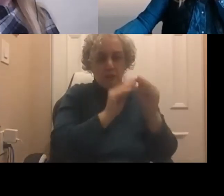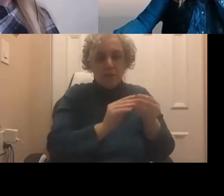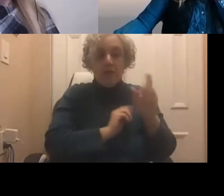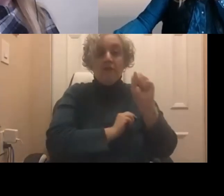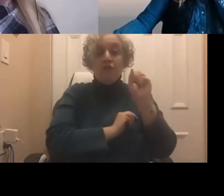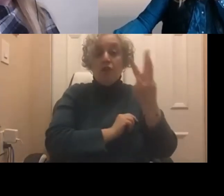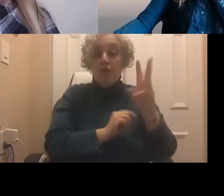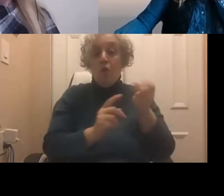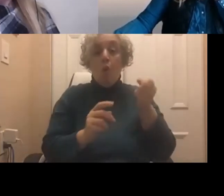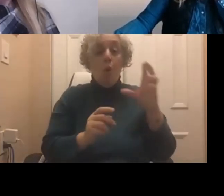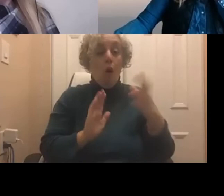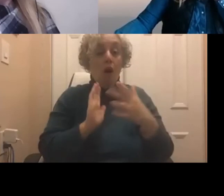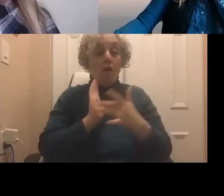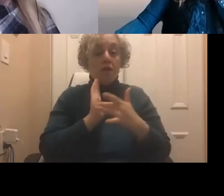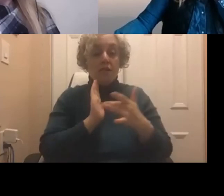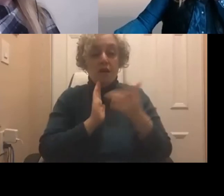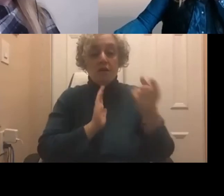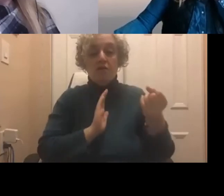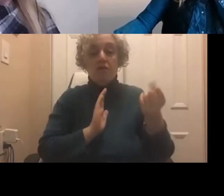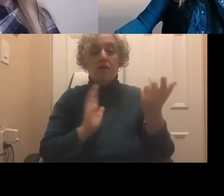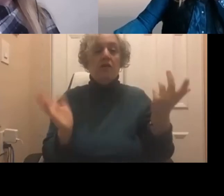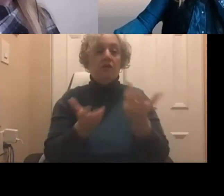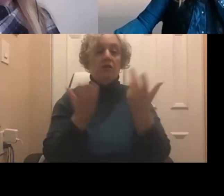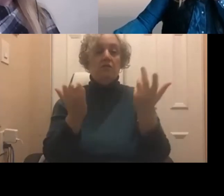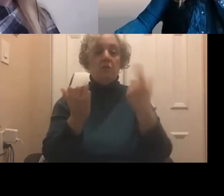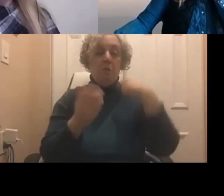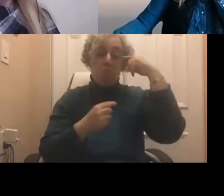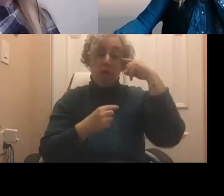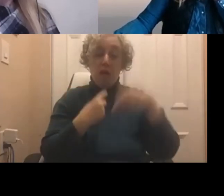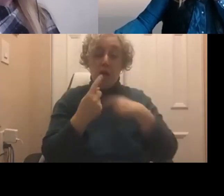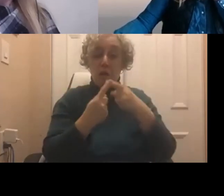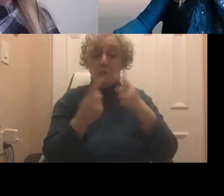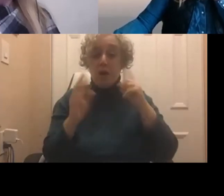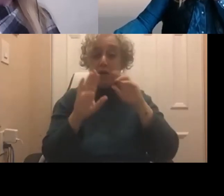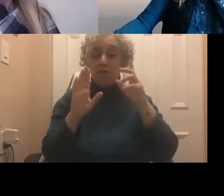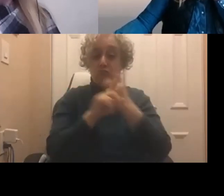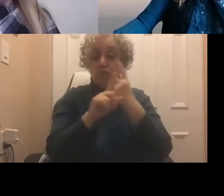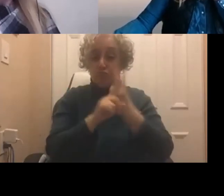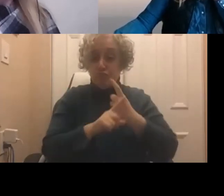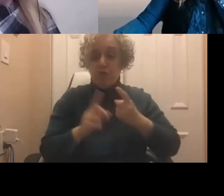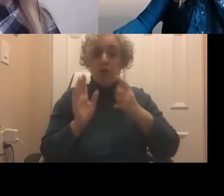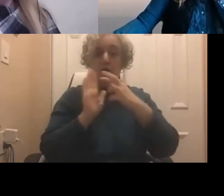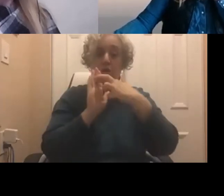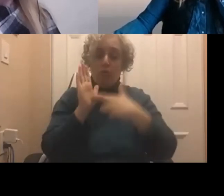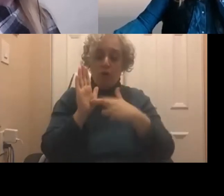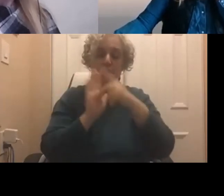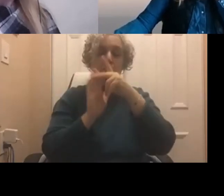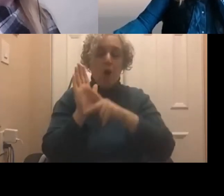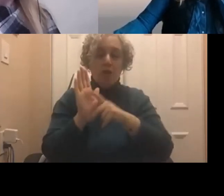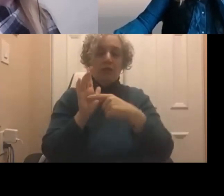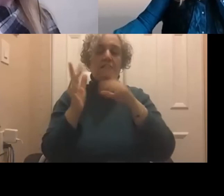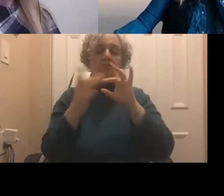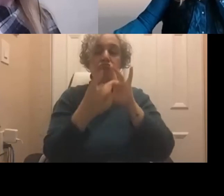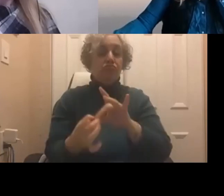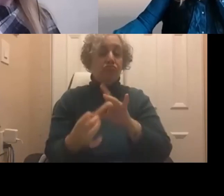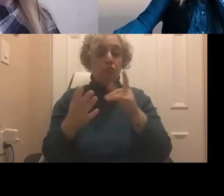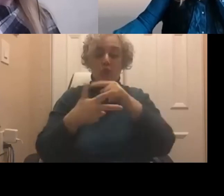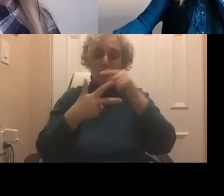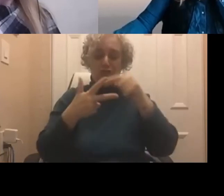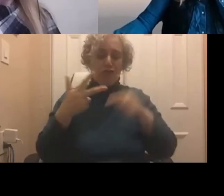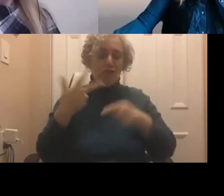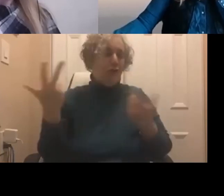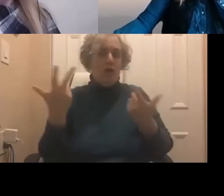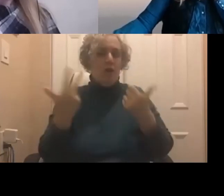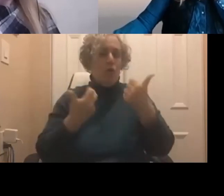Or, you know, do you think that going at it from a regulatory side and policy side, where